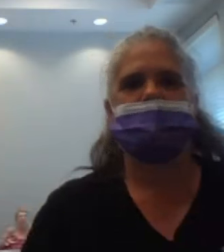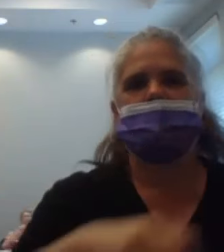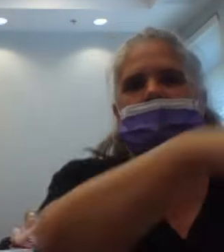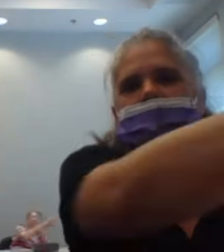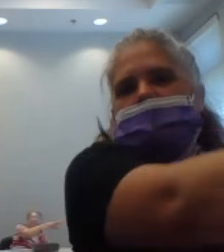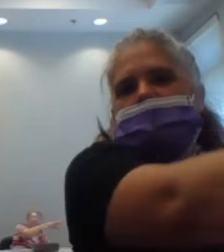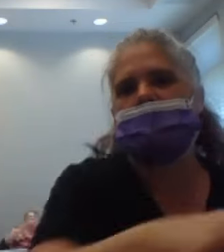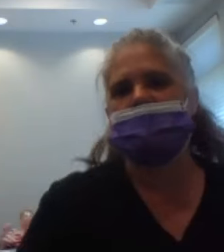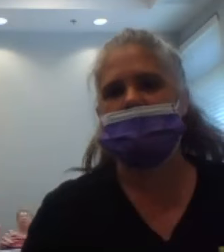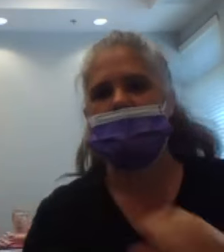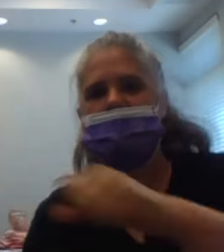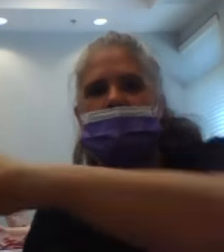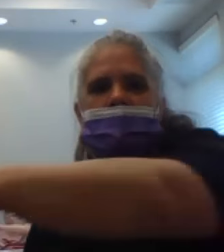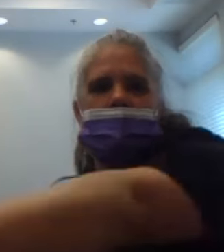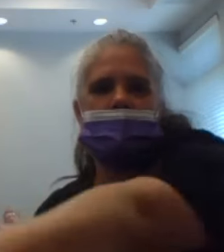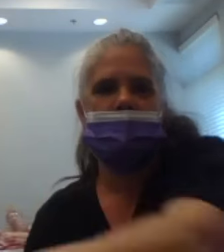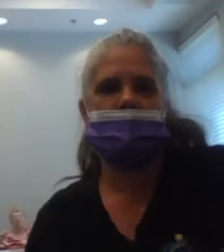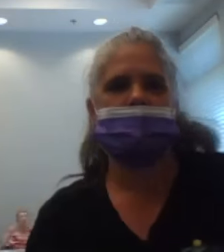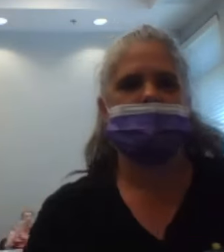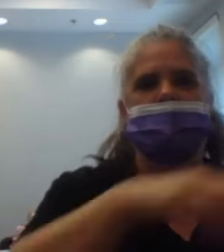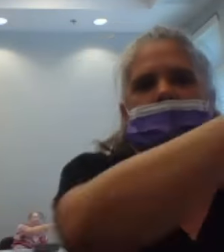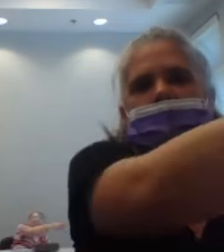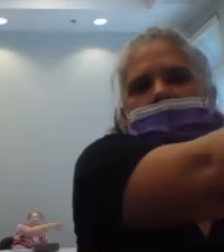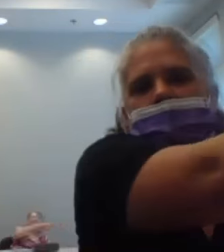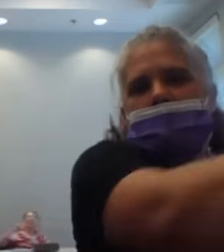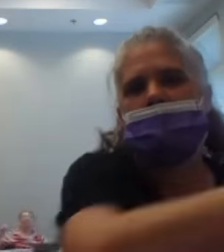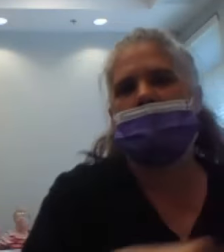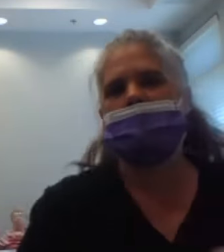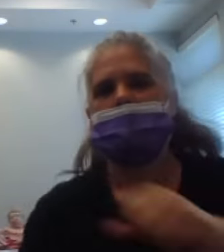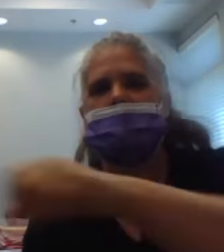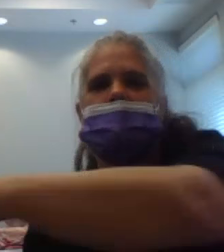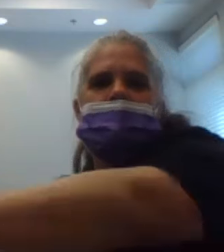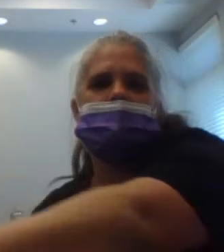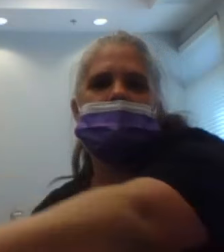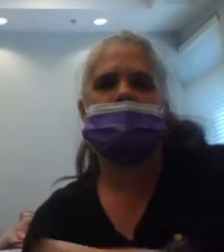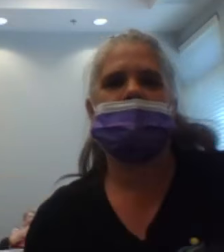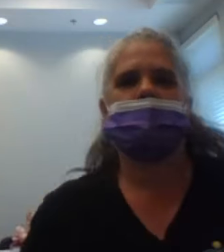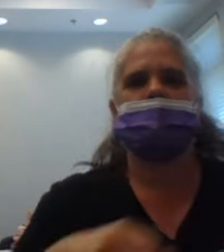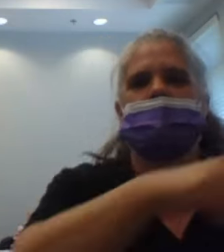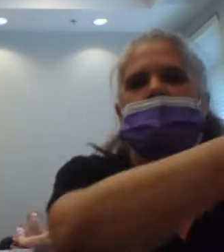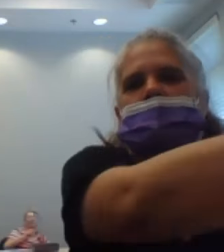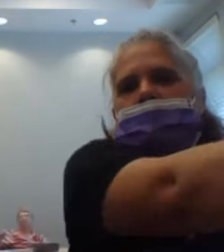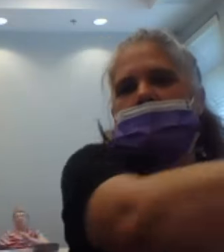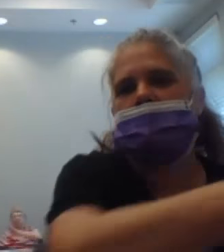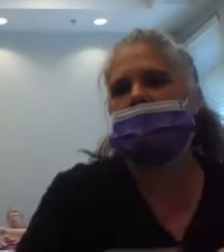seven, eight, Now eight, 11,